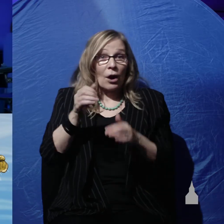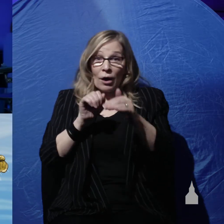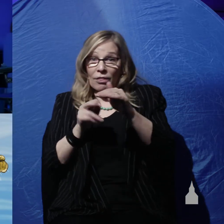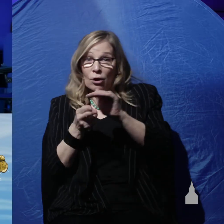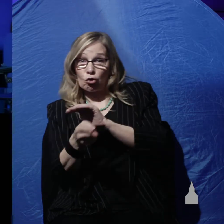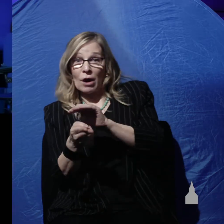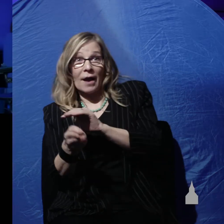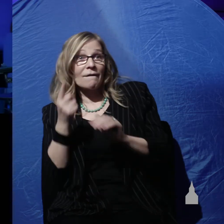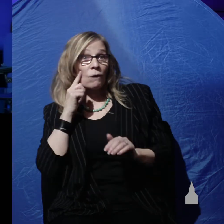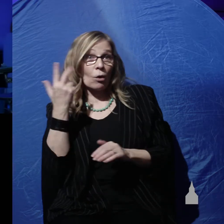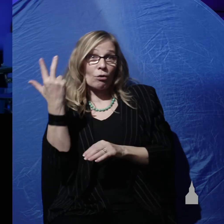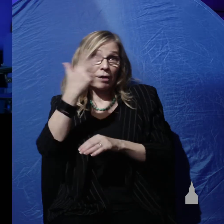three days.